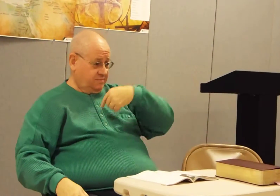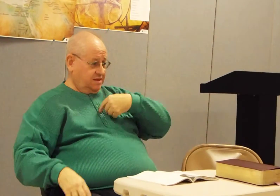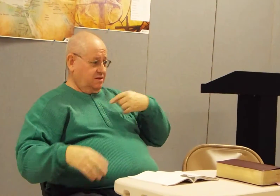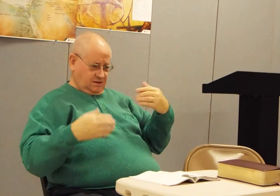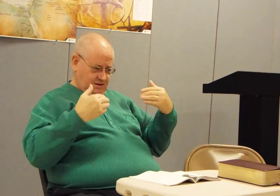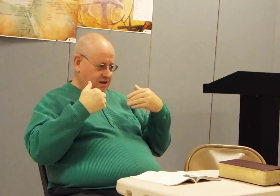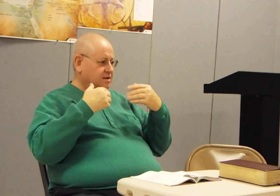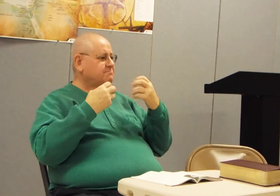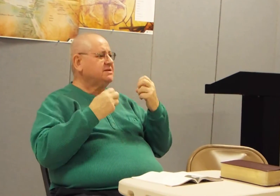Lord.